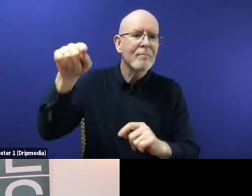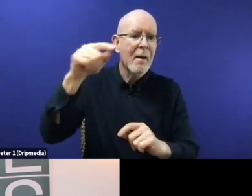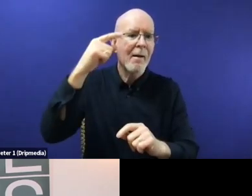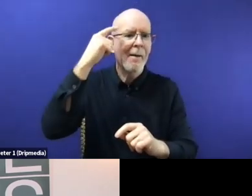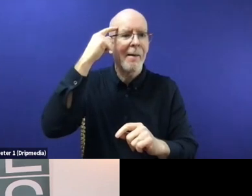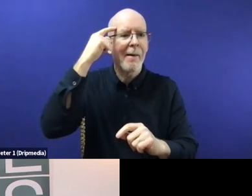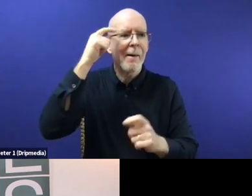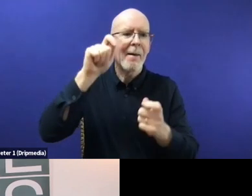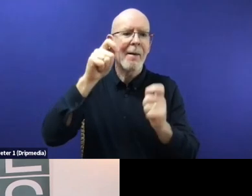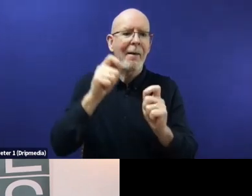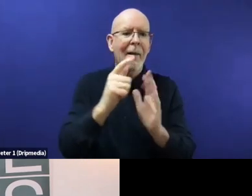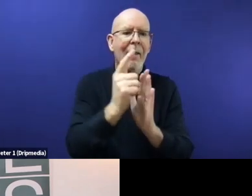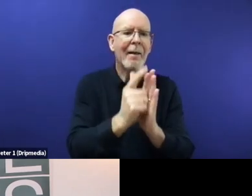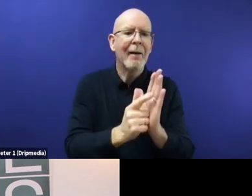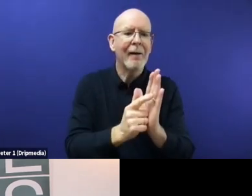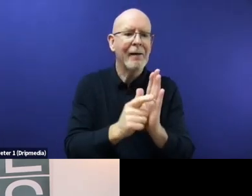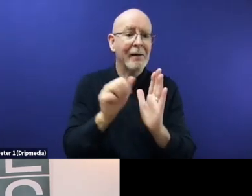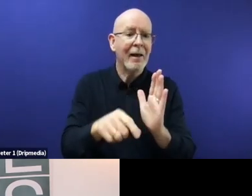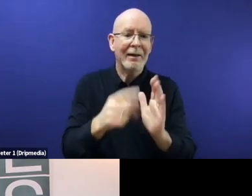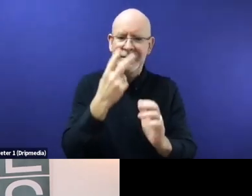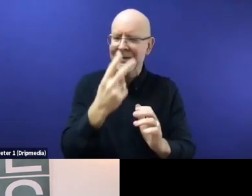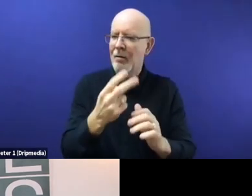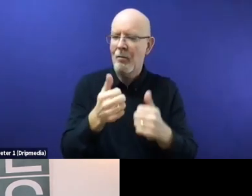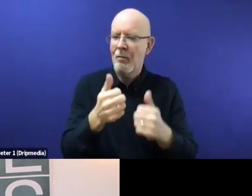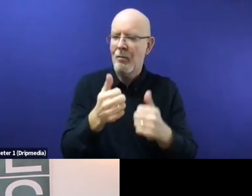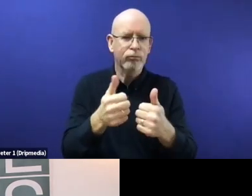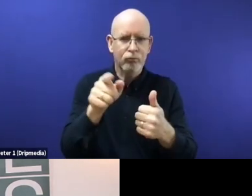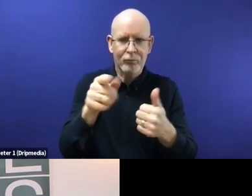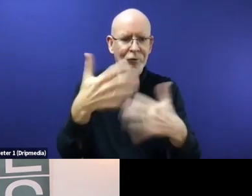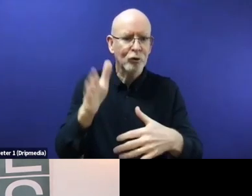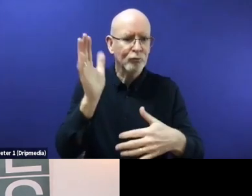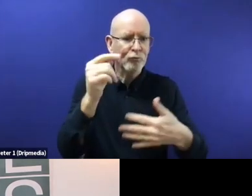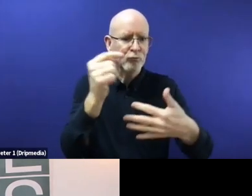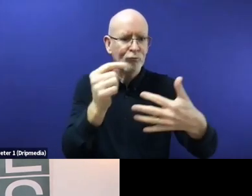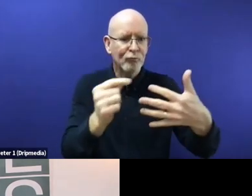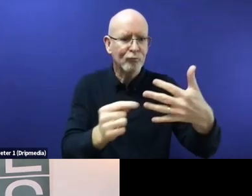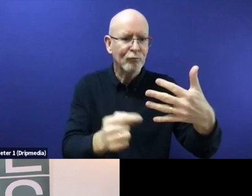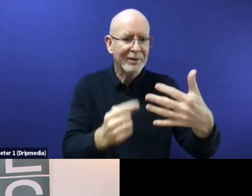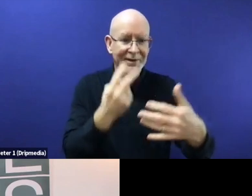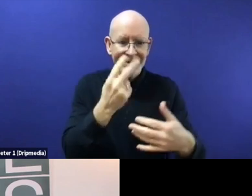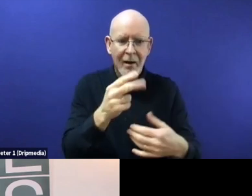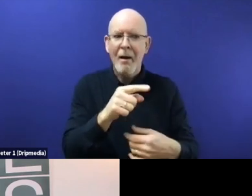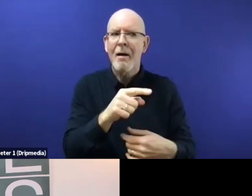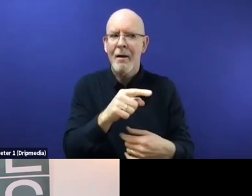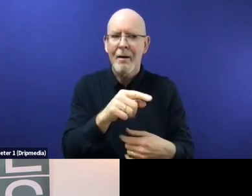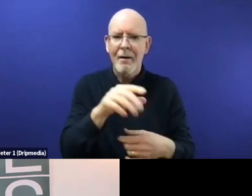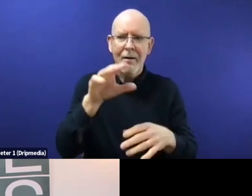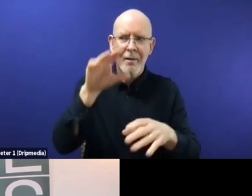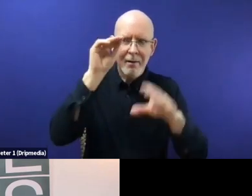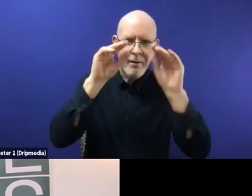may have the effect of limiting substantially international protection.